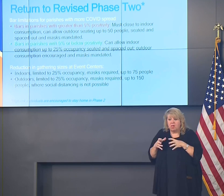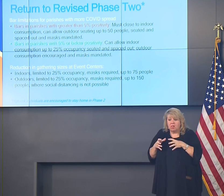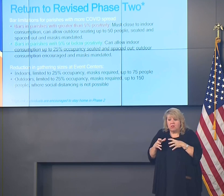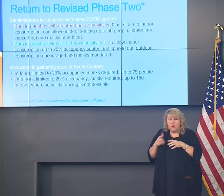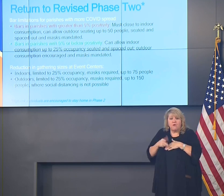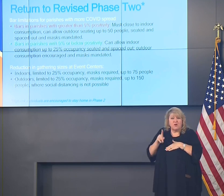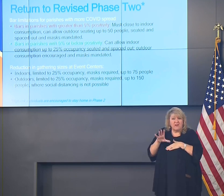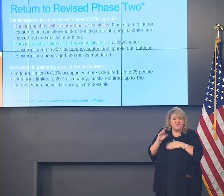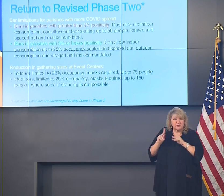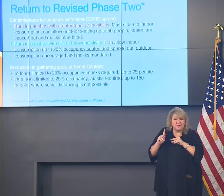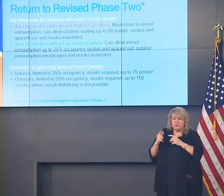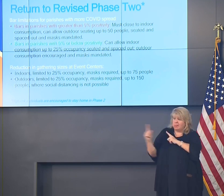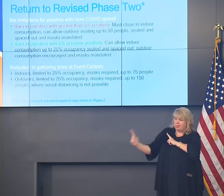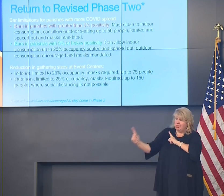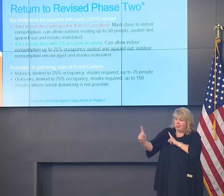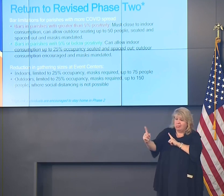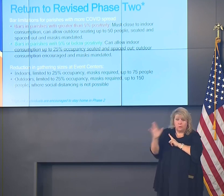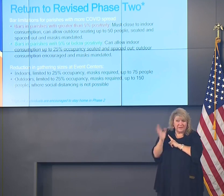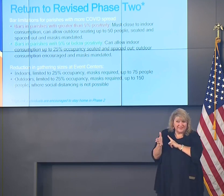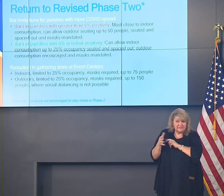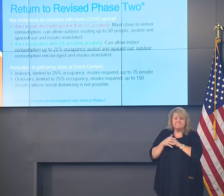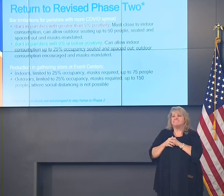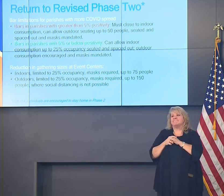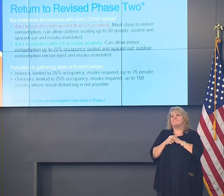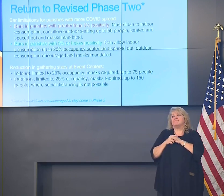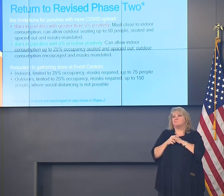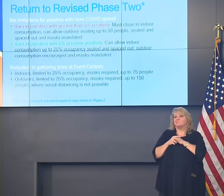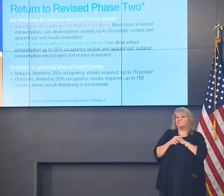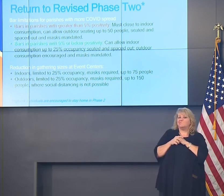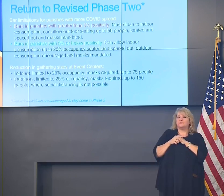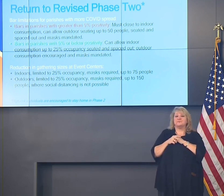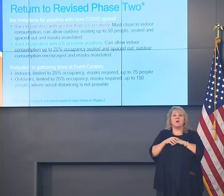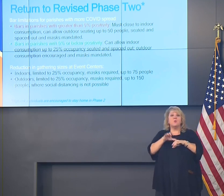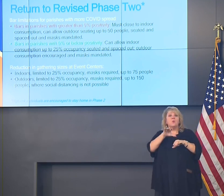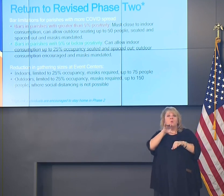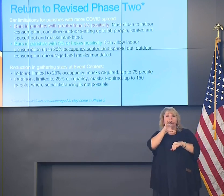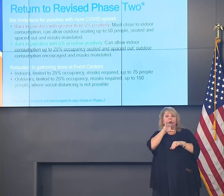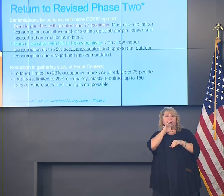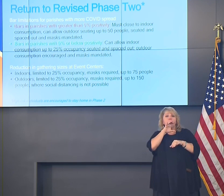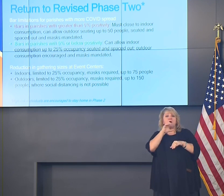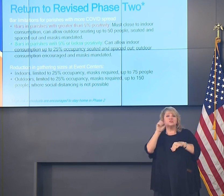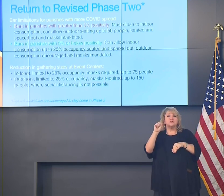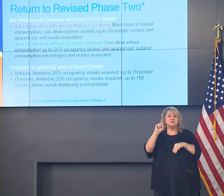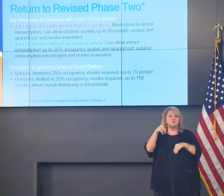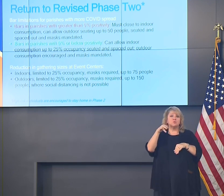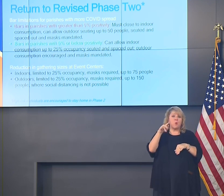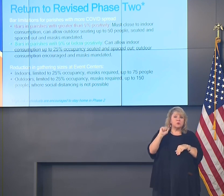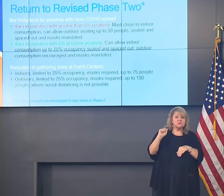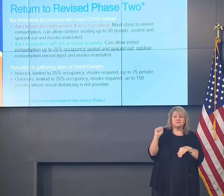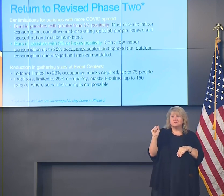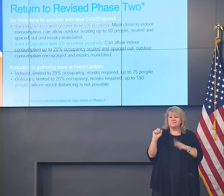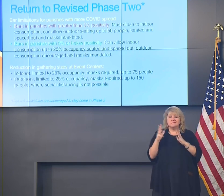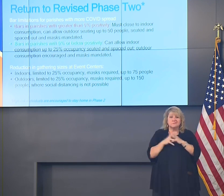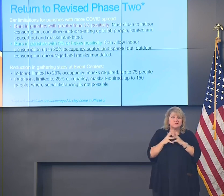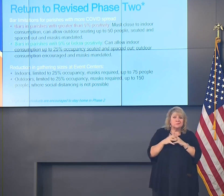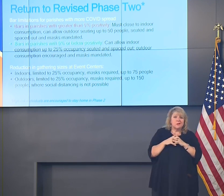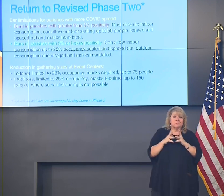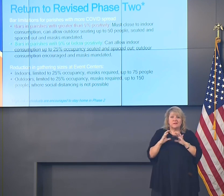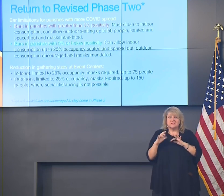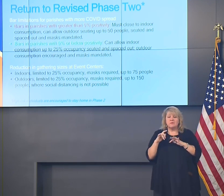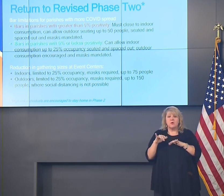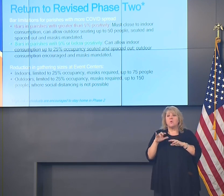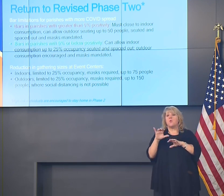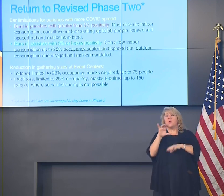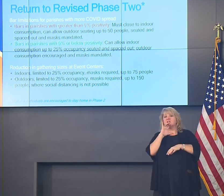Spectator capacity at sporting events will be at 25%. Physical distancing and masking are essential